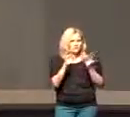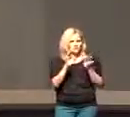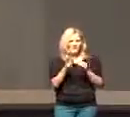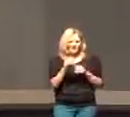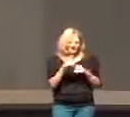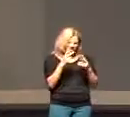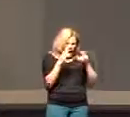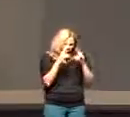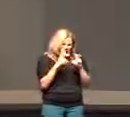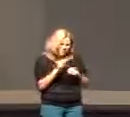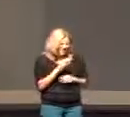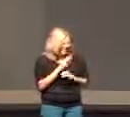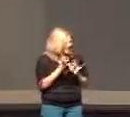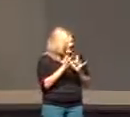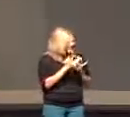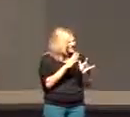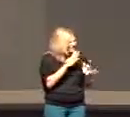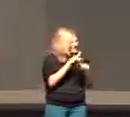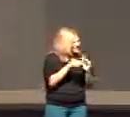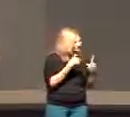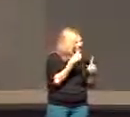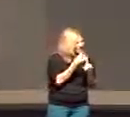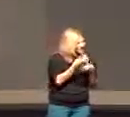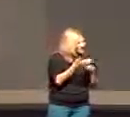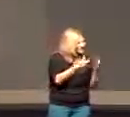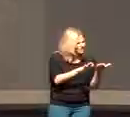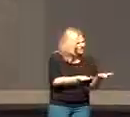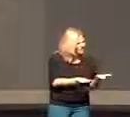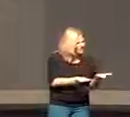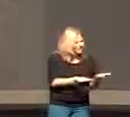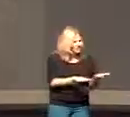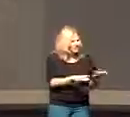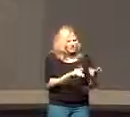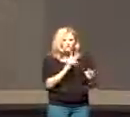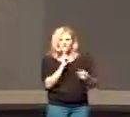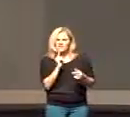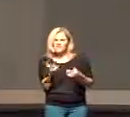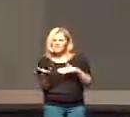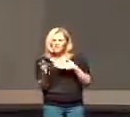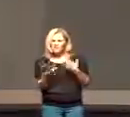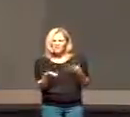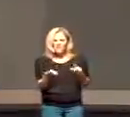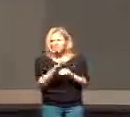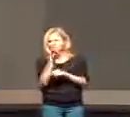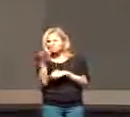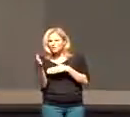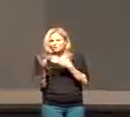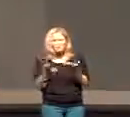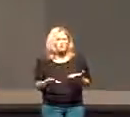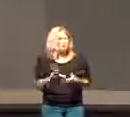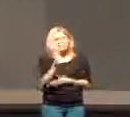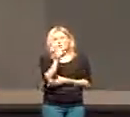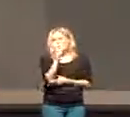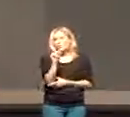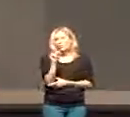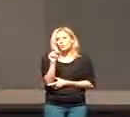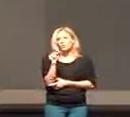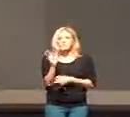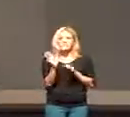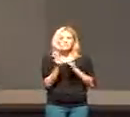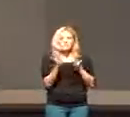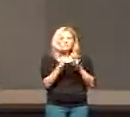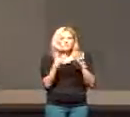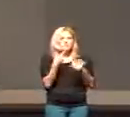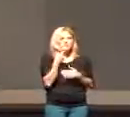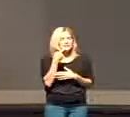disciples had to wonder, is Jesus talking about his death? Is it a literal death? Is it a spiritual death? No. The Bible